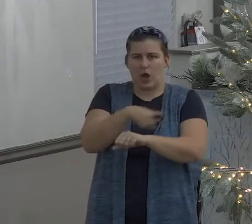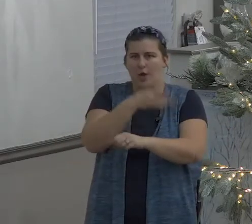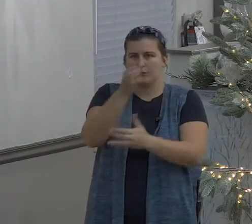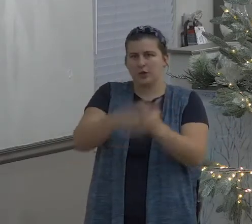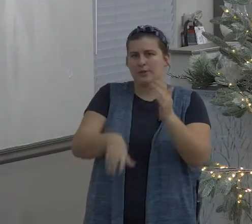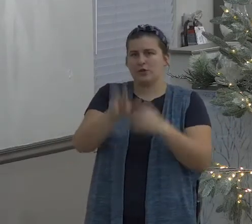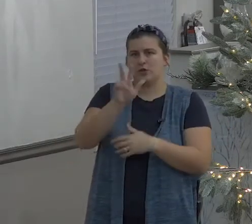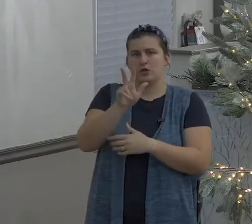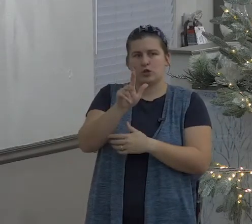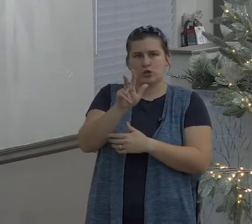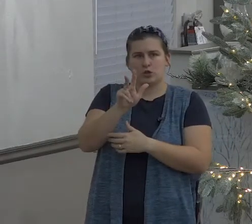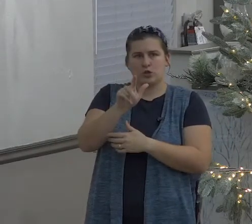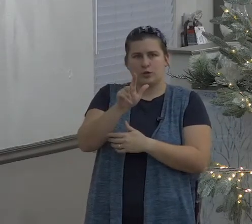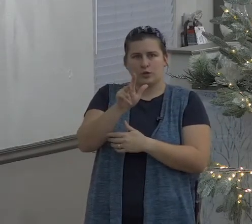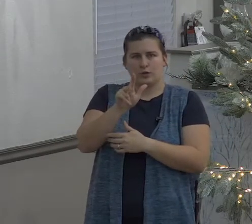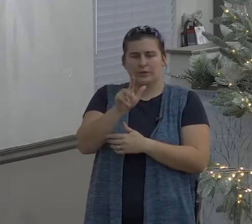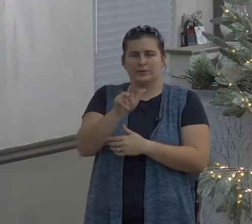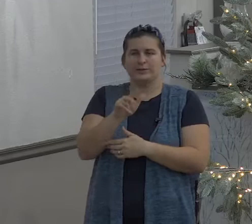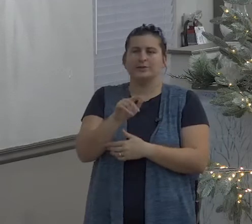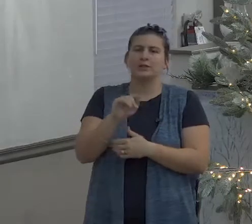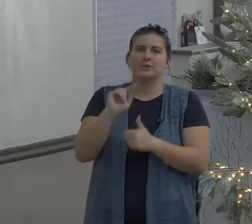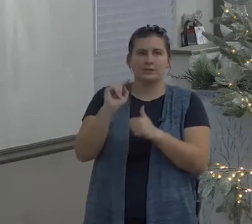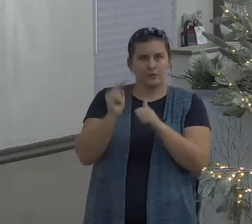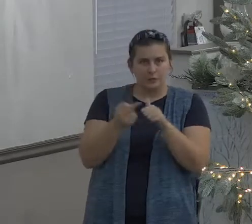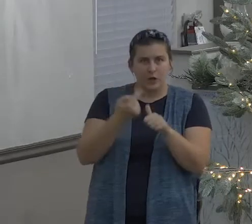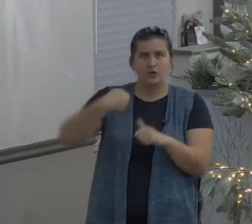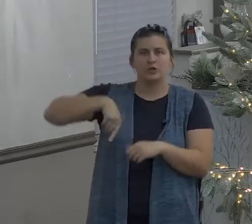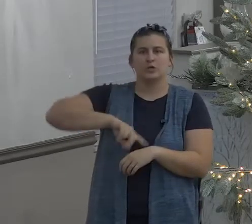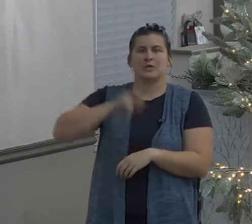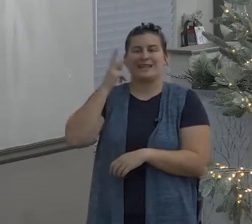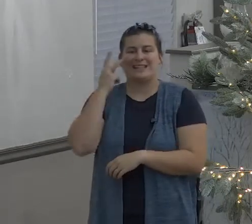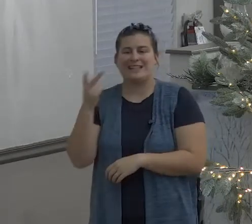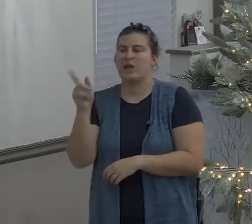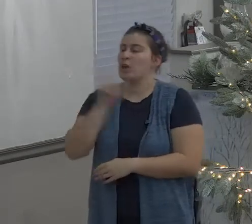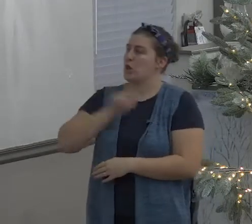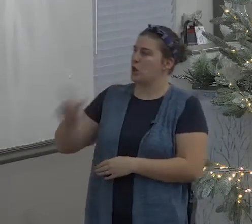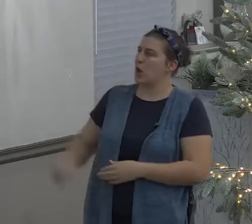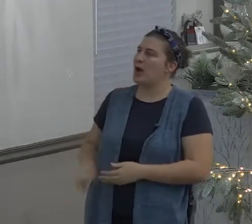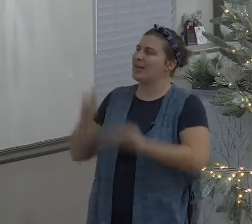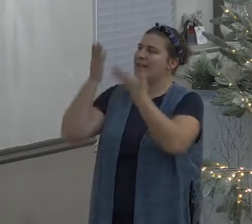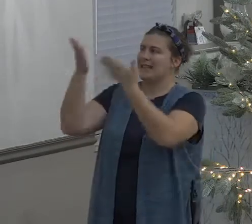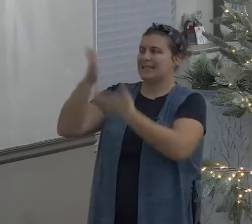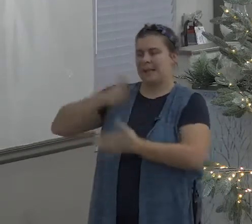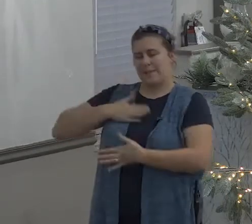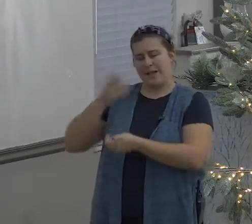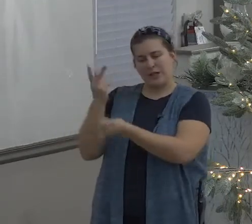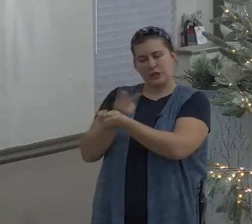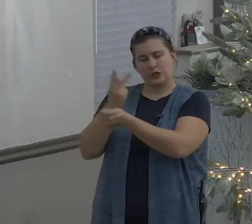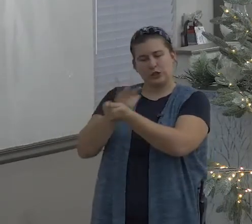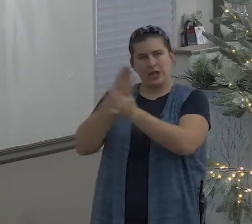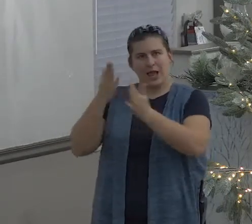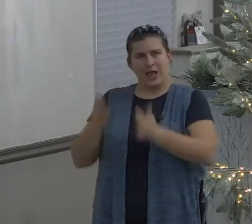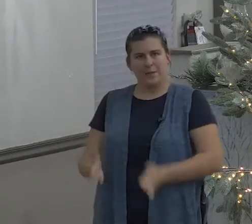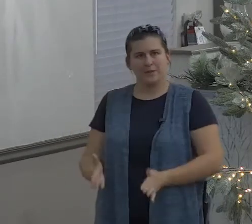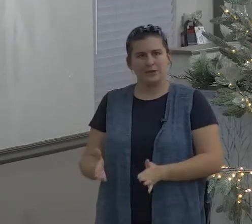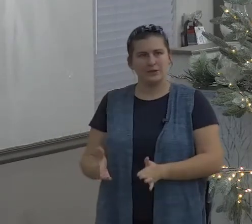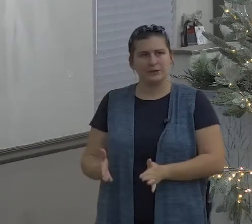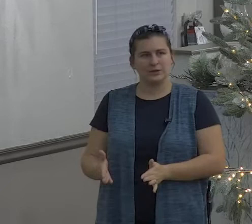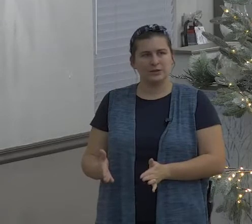and of course most Christians you don't have to be saved very long to learn the 23rd Psalm